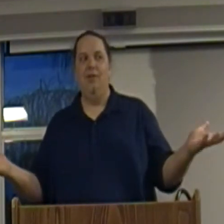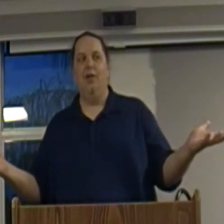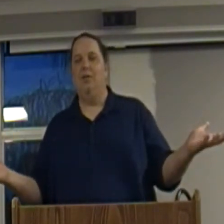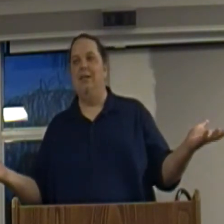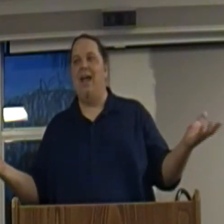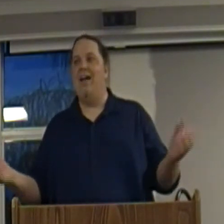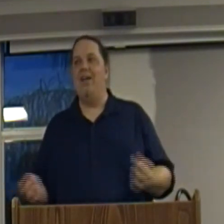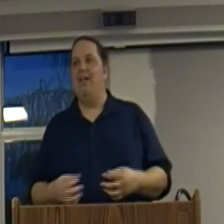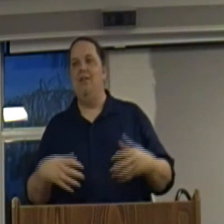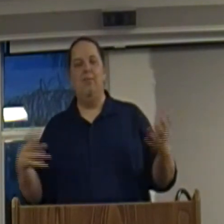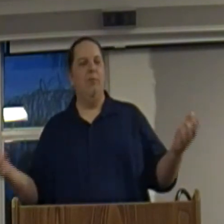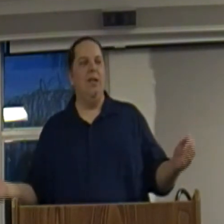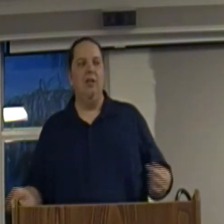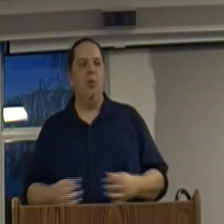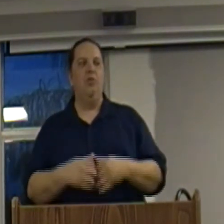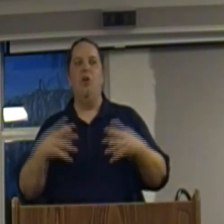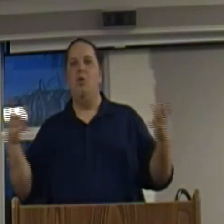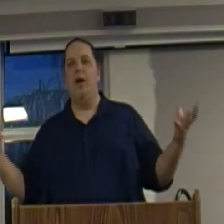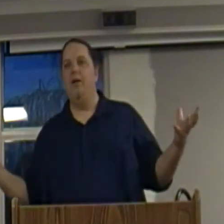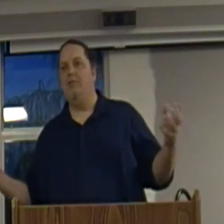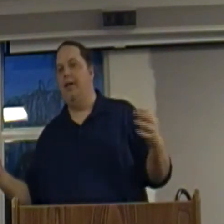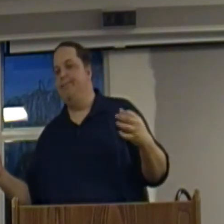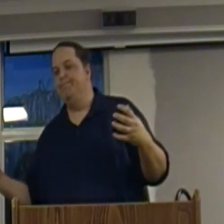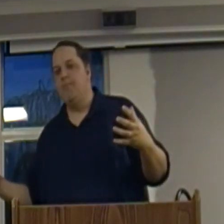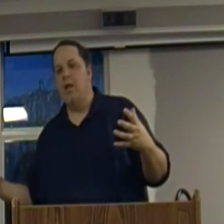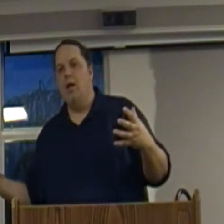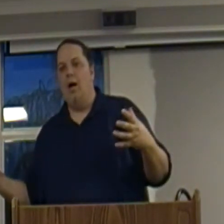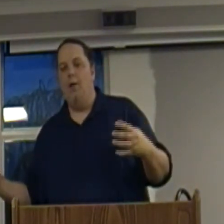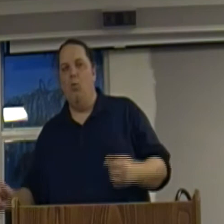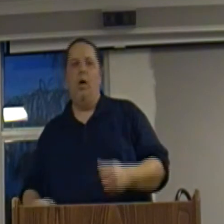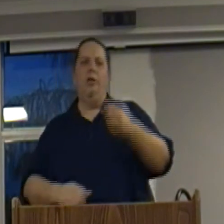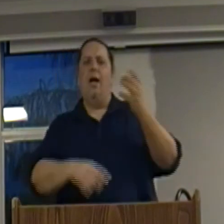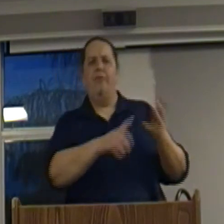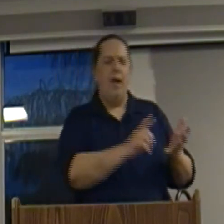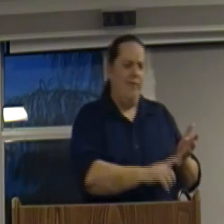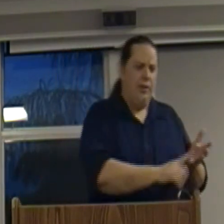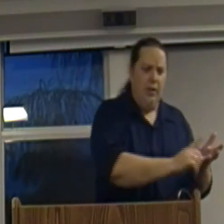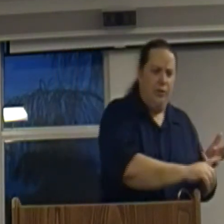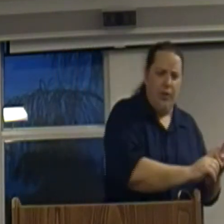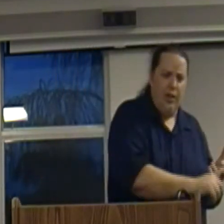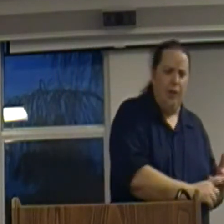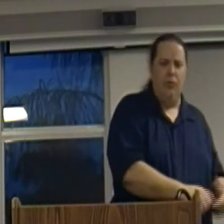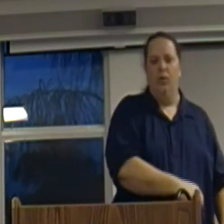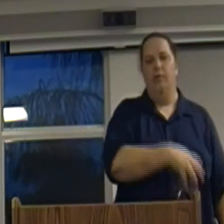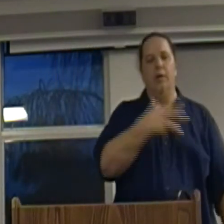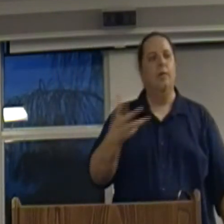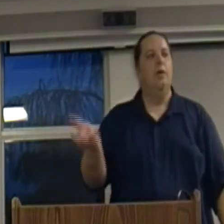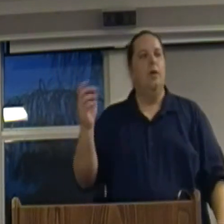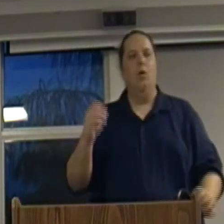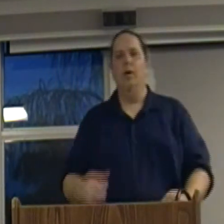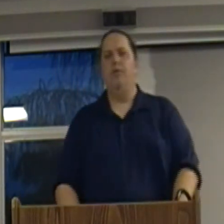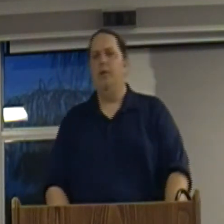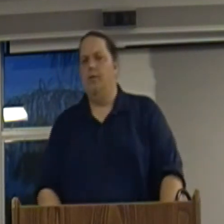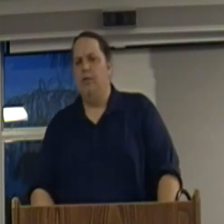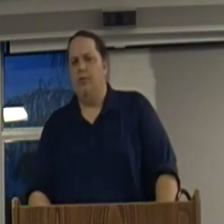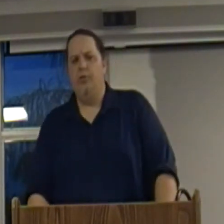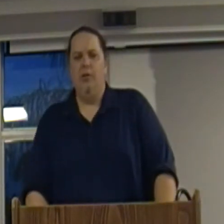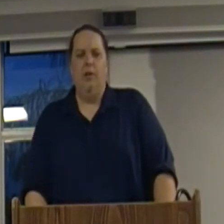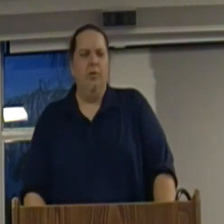You know, it didn't have any deeper meaning. I there was no kind of, like, well, you have to have these things, or, you know, or it's a, it's a system, you